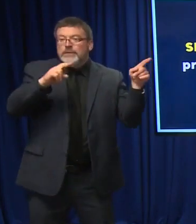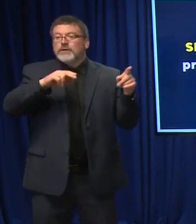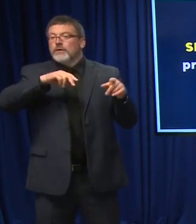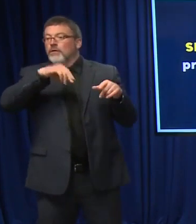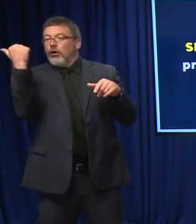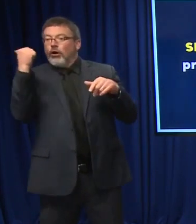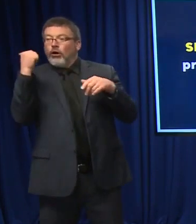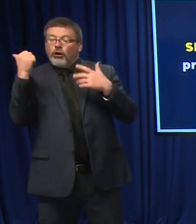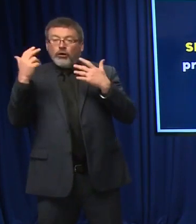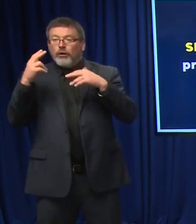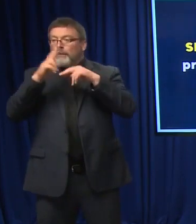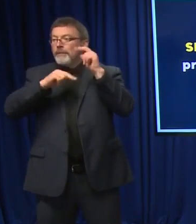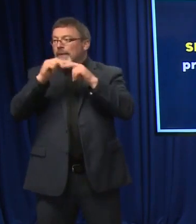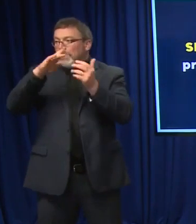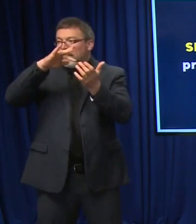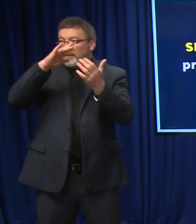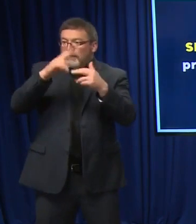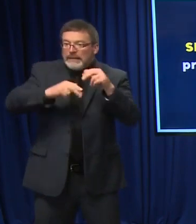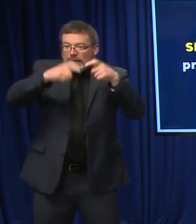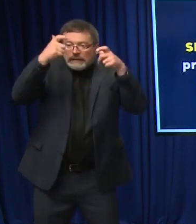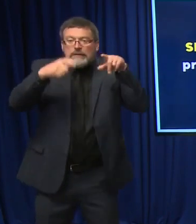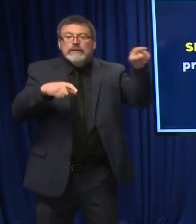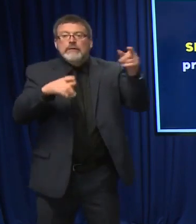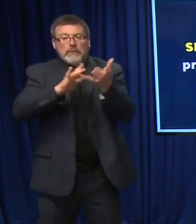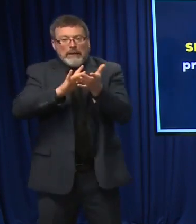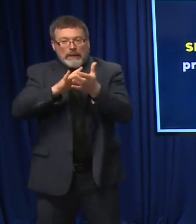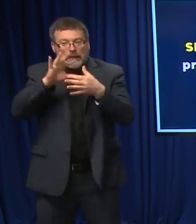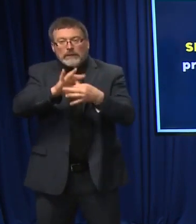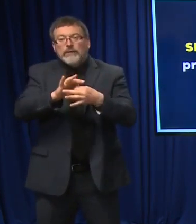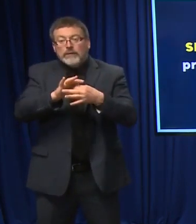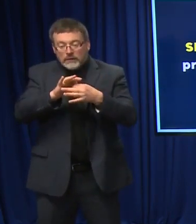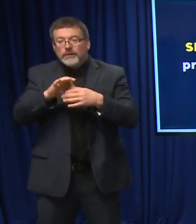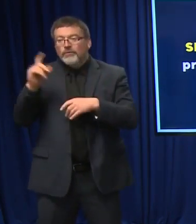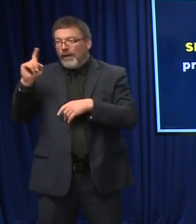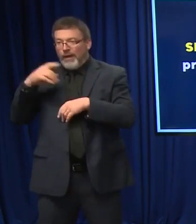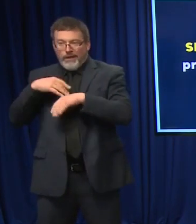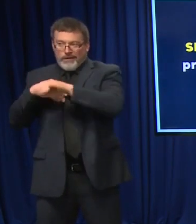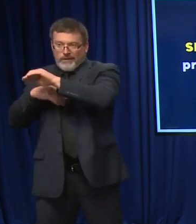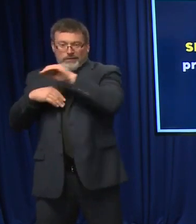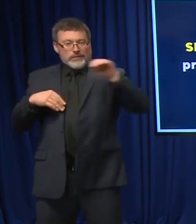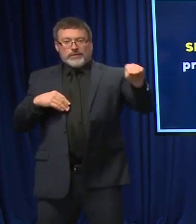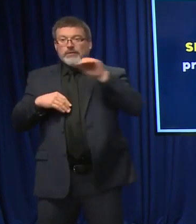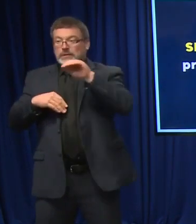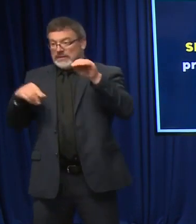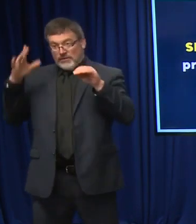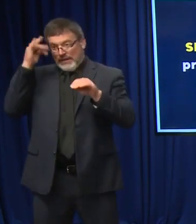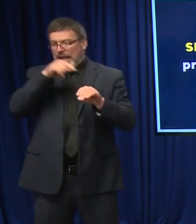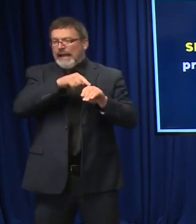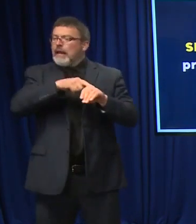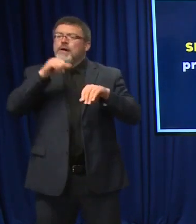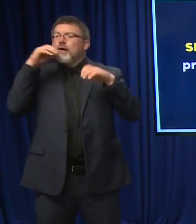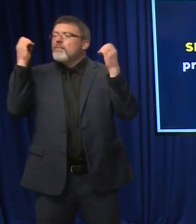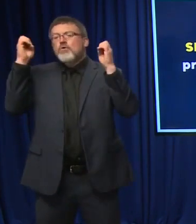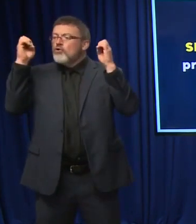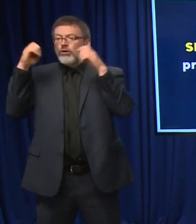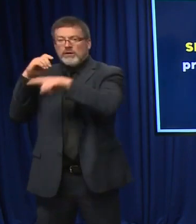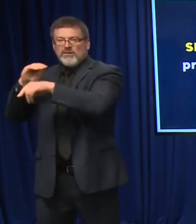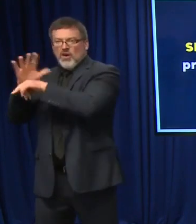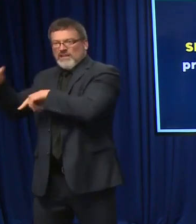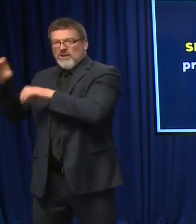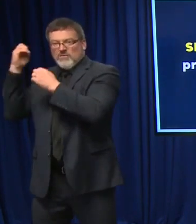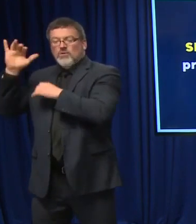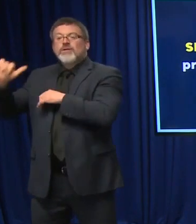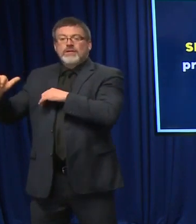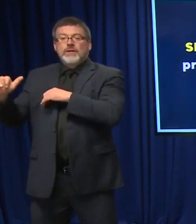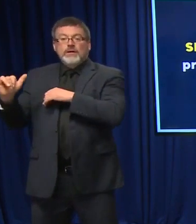surge needs at the hospitals. We're asking the Office of Professional Licensure and Certification and other boards that license our healthcare